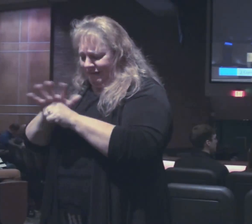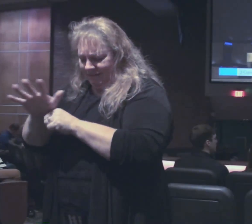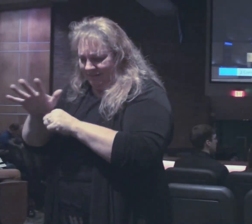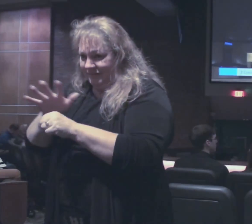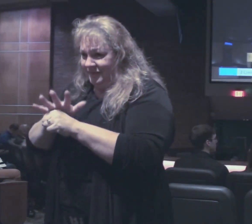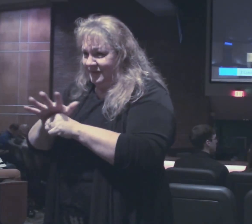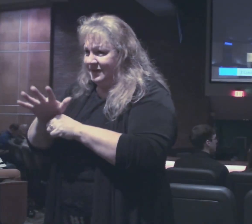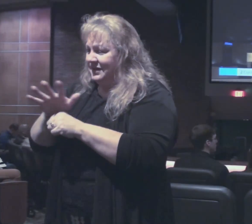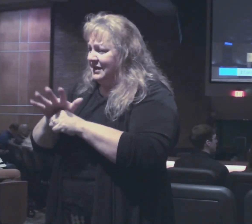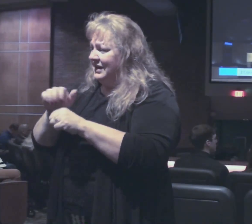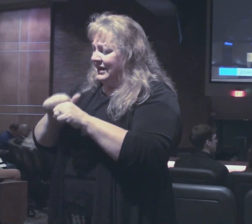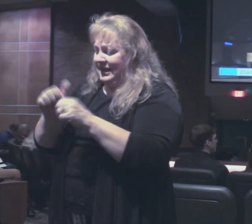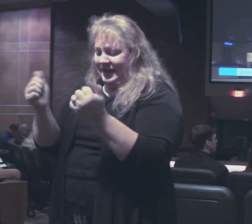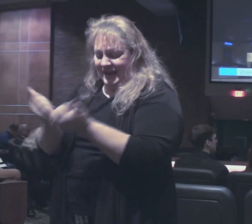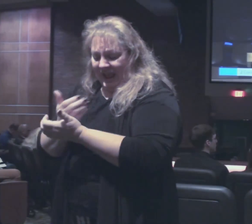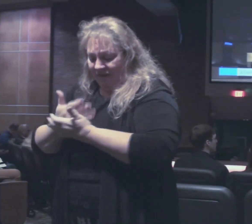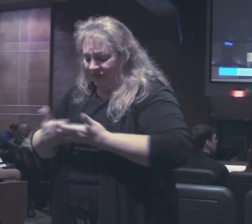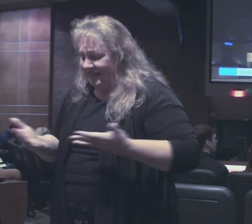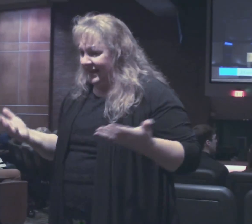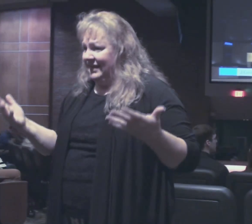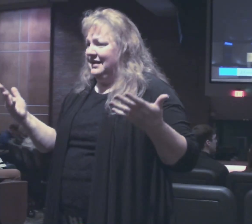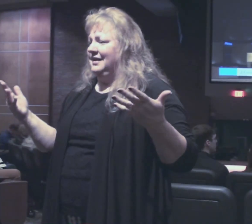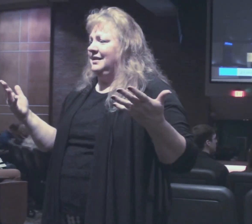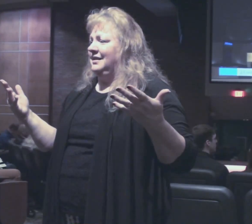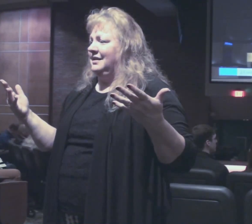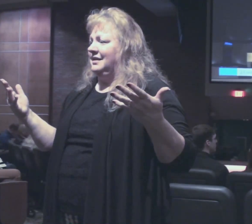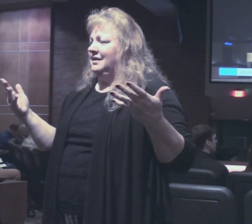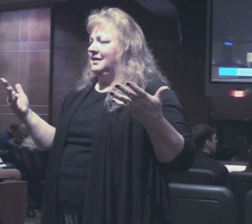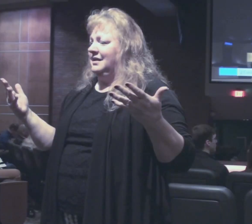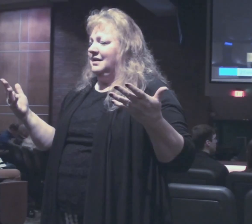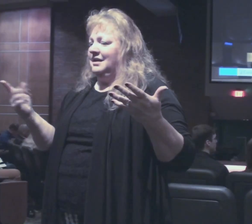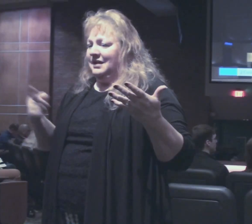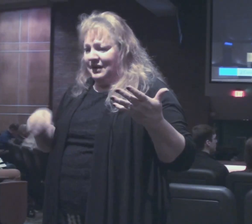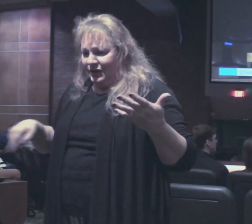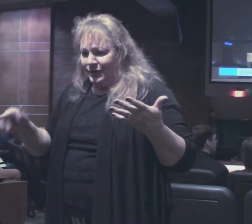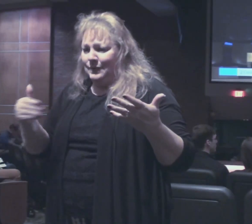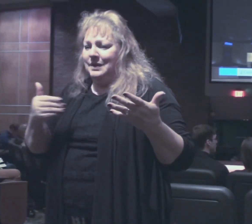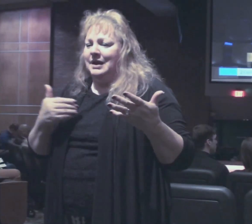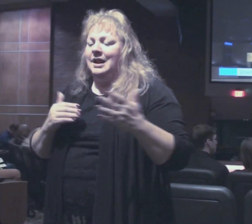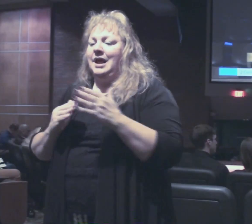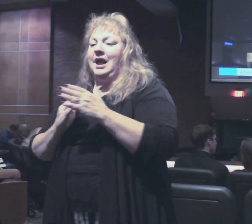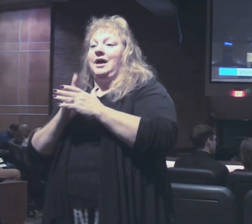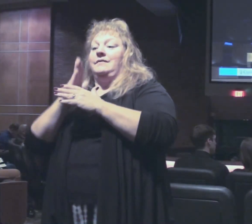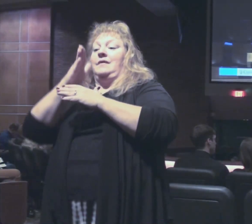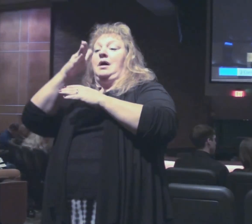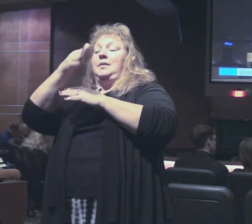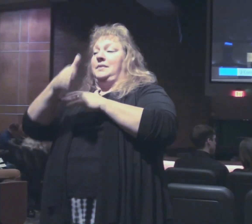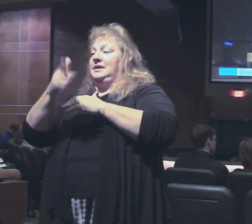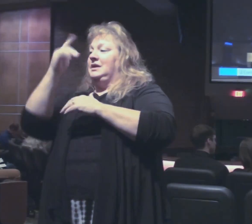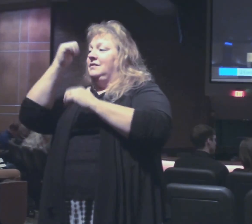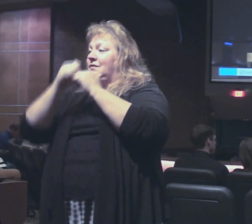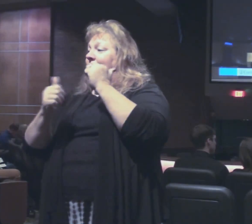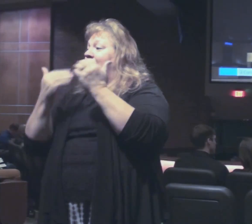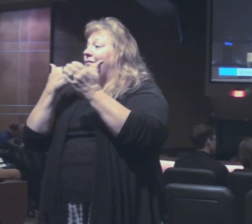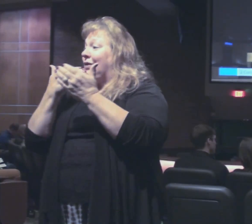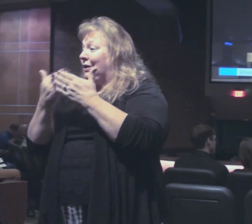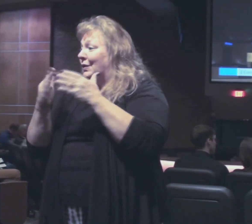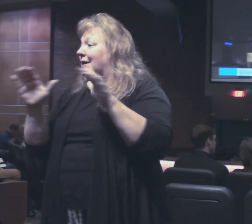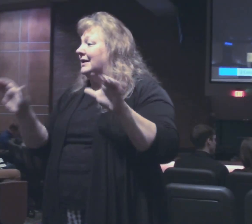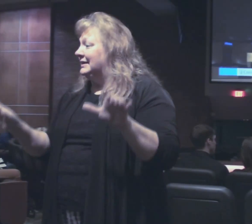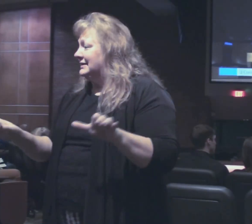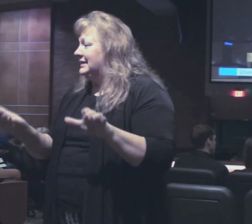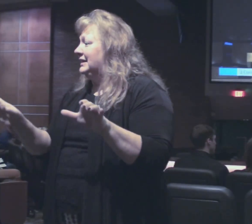in all things everything you may have an abundance for every good deed